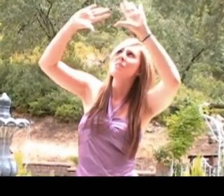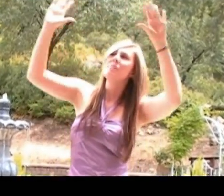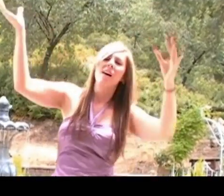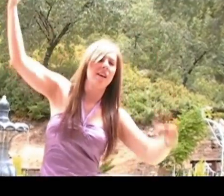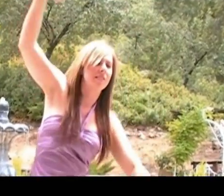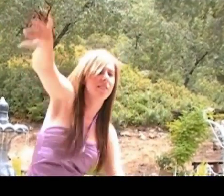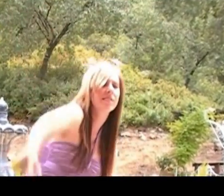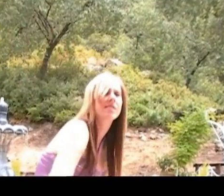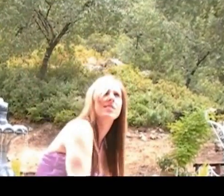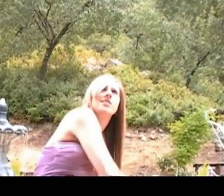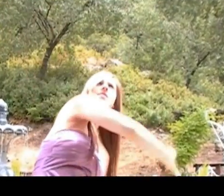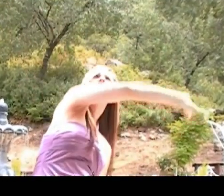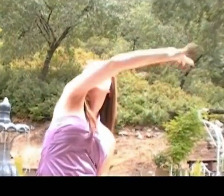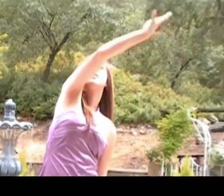dream the sun